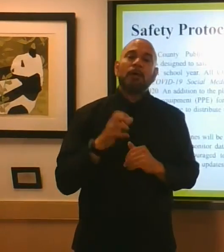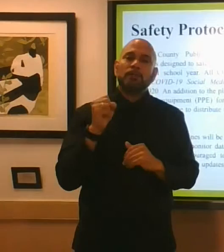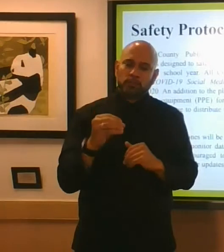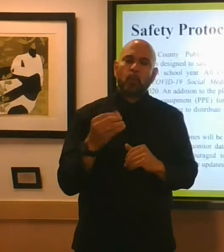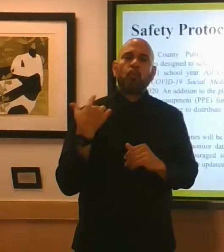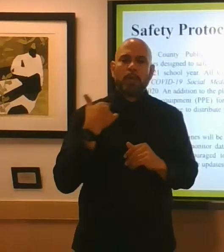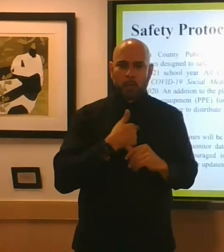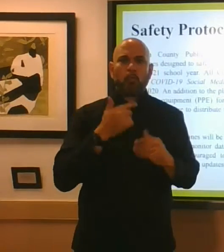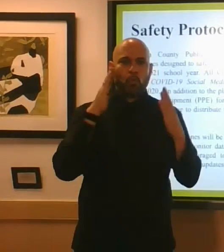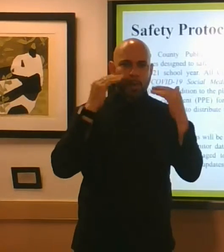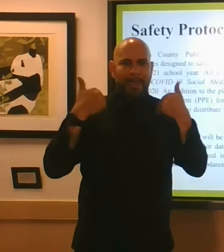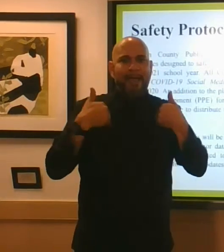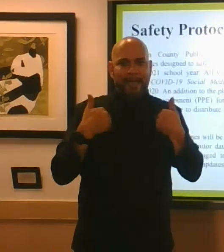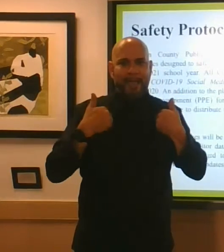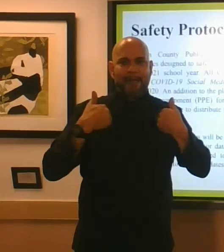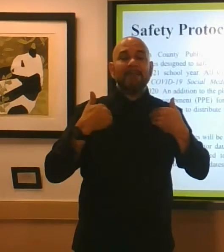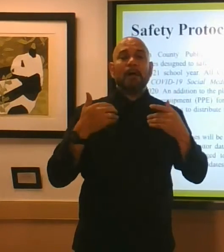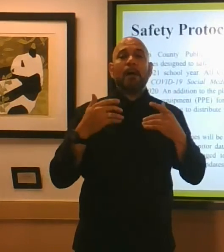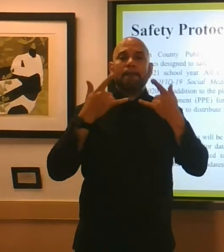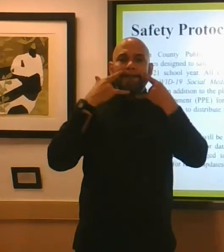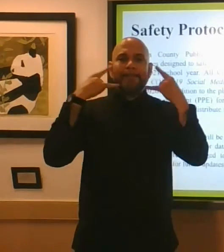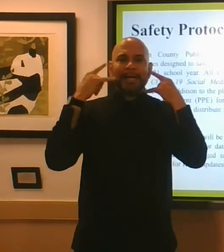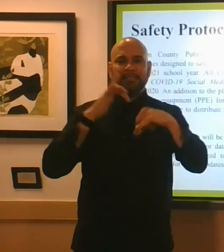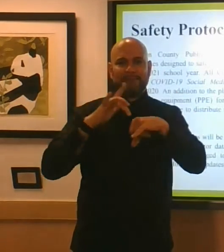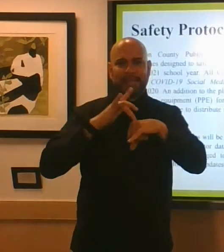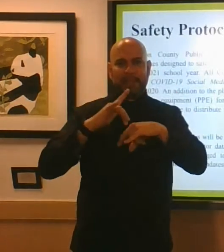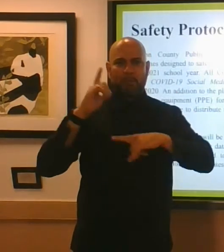available at the various school sites